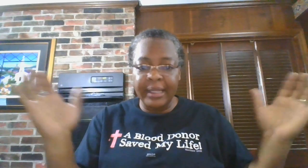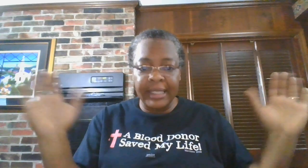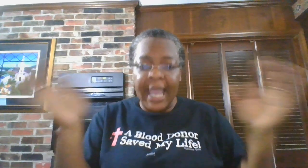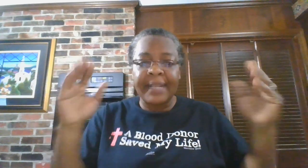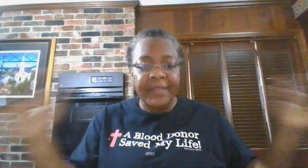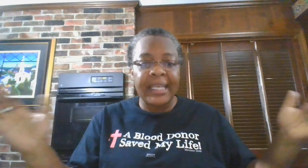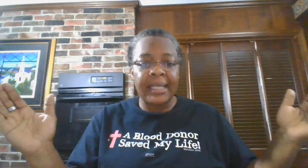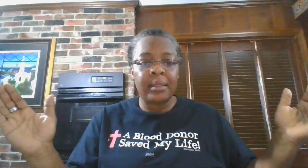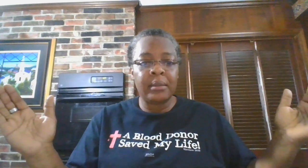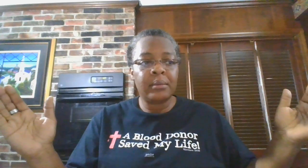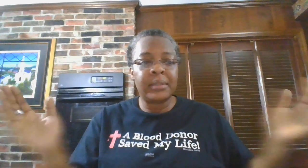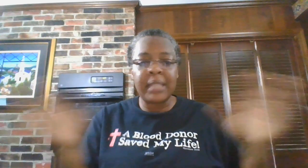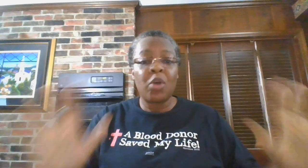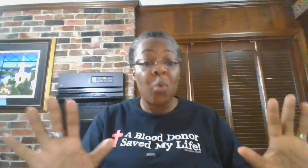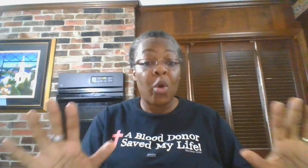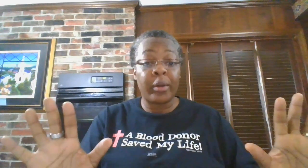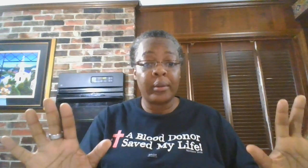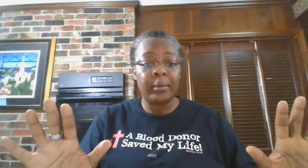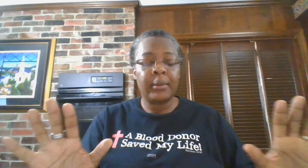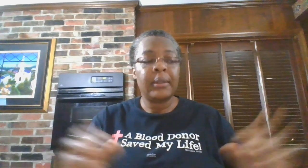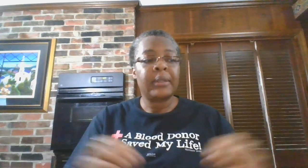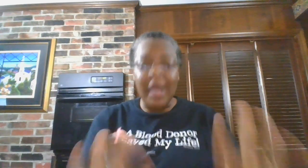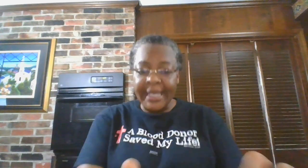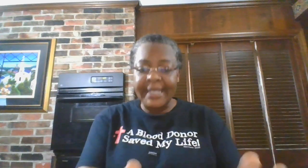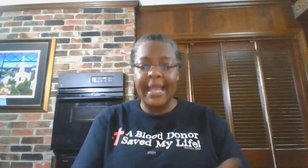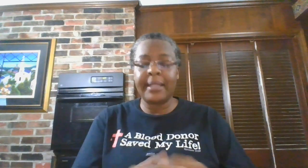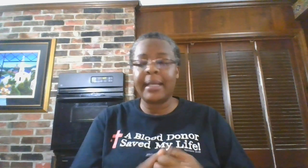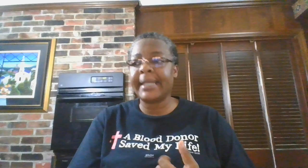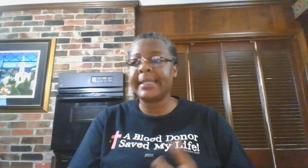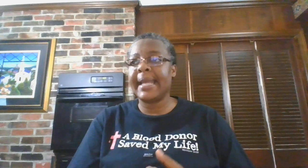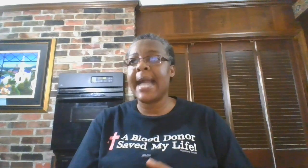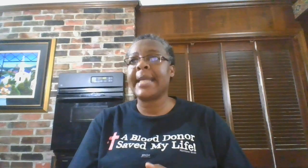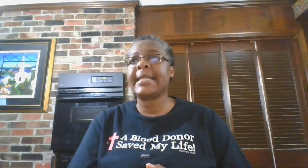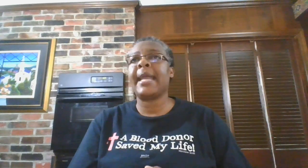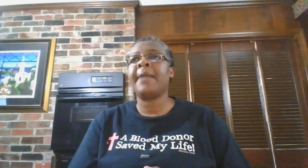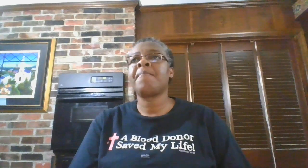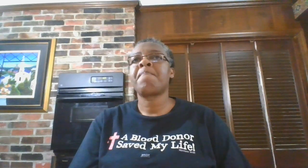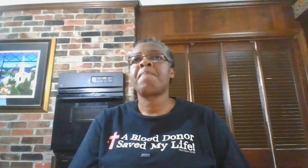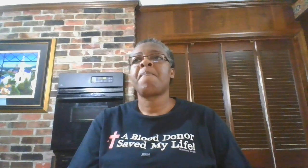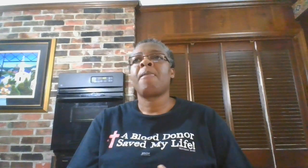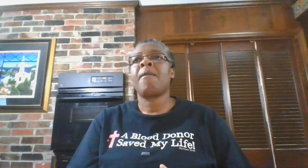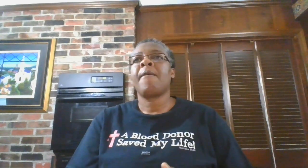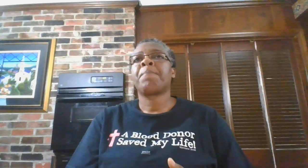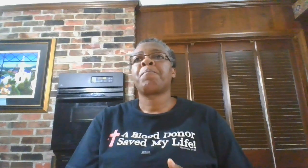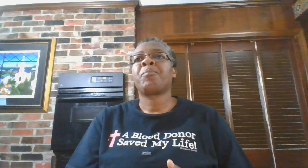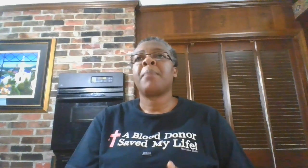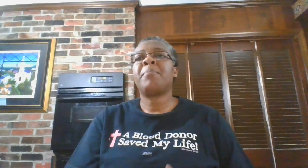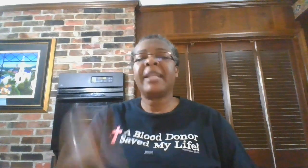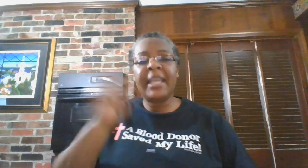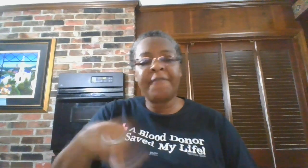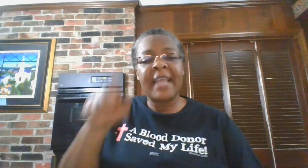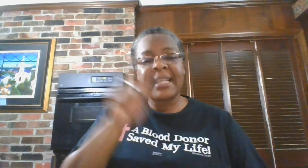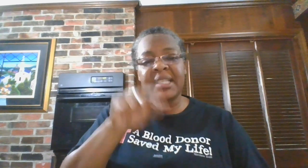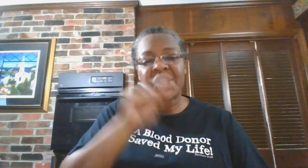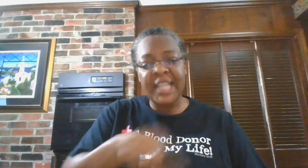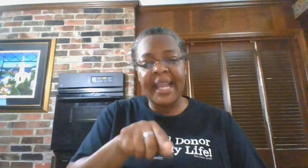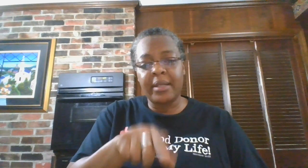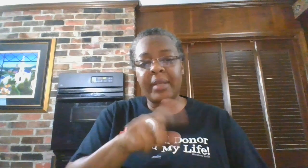kind of thing. It's not going to work. So I get that. I get that. I get that. But if that's the standard that